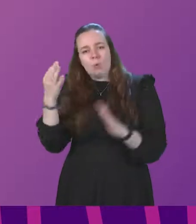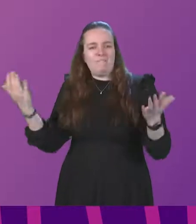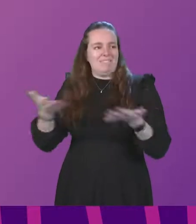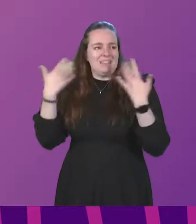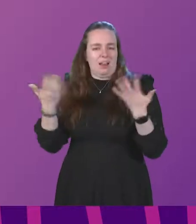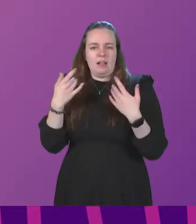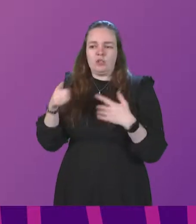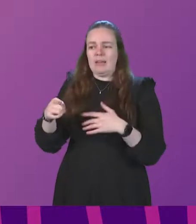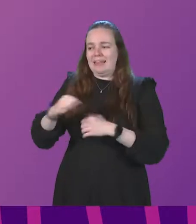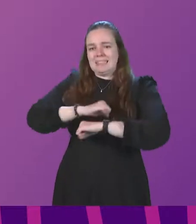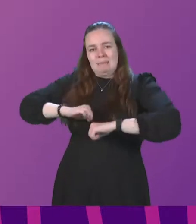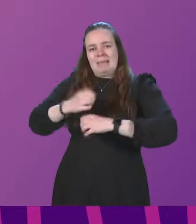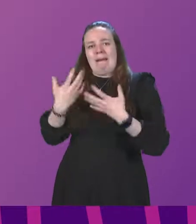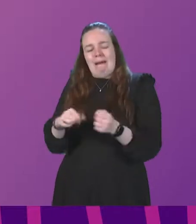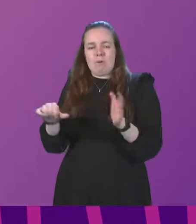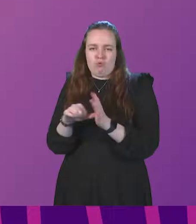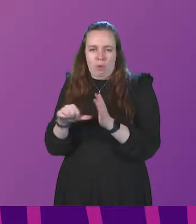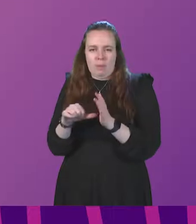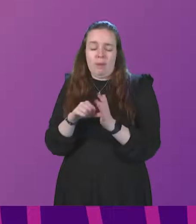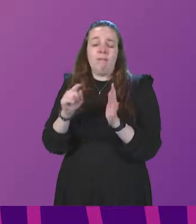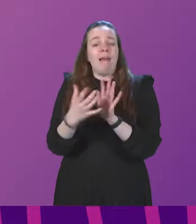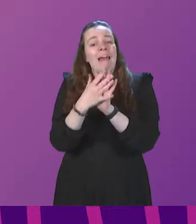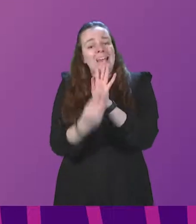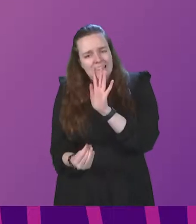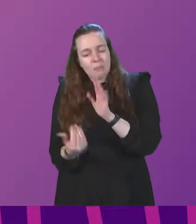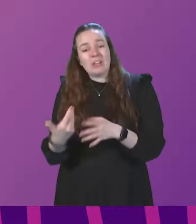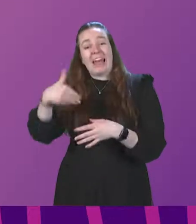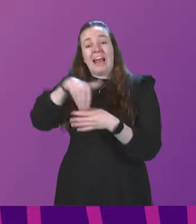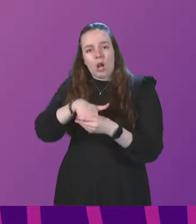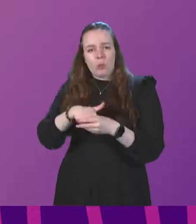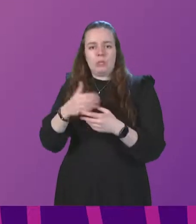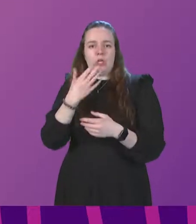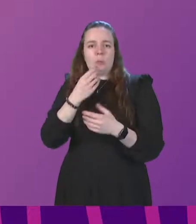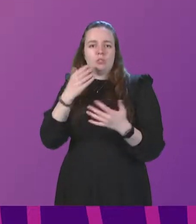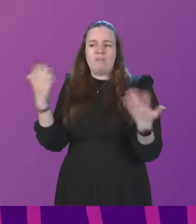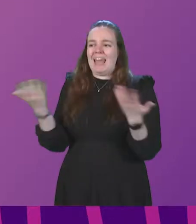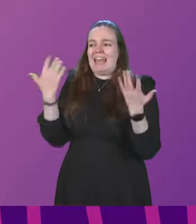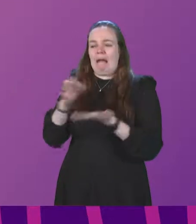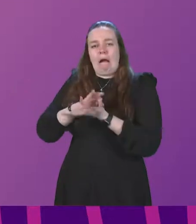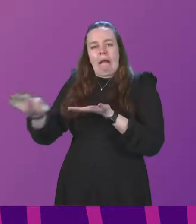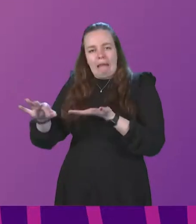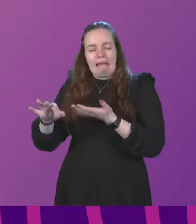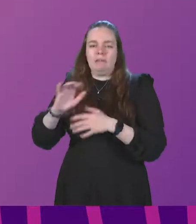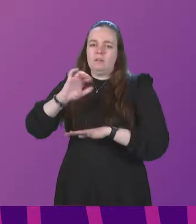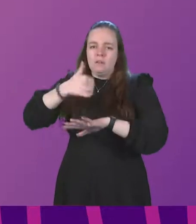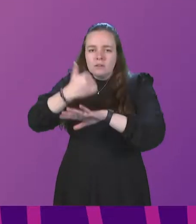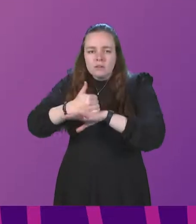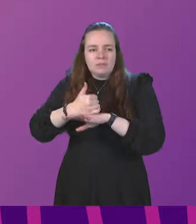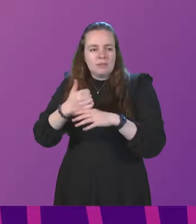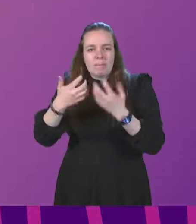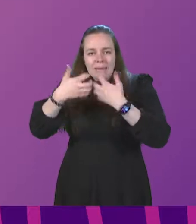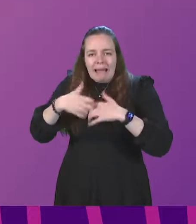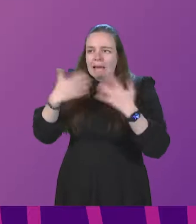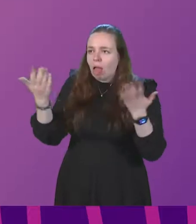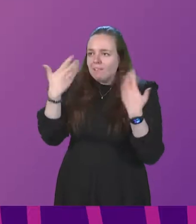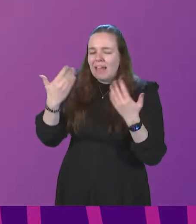spaces in schools. These examples which included uses of air cleaning devices, installation of small mechanical vents and adjustment